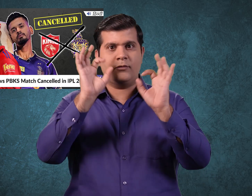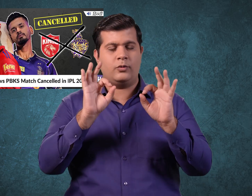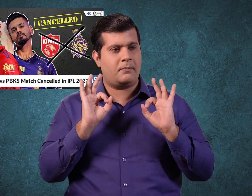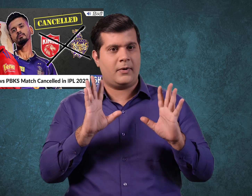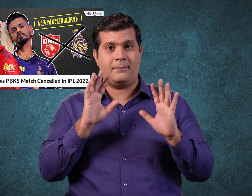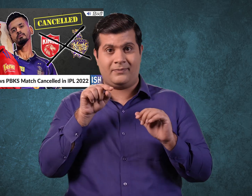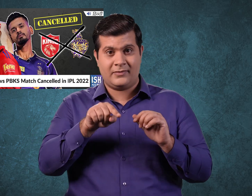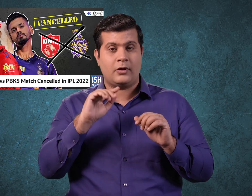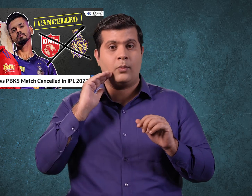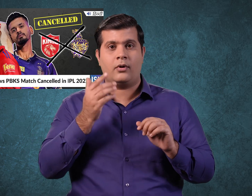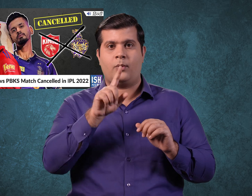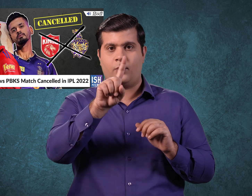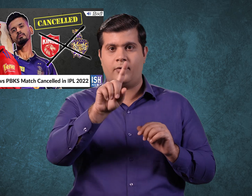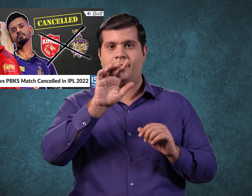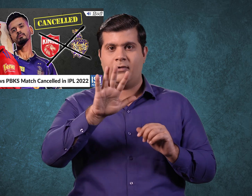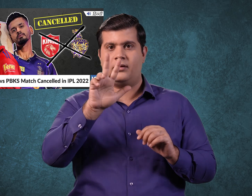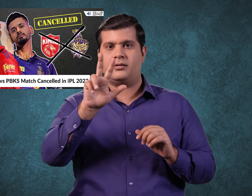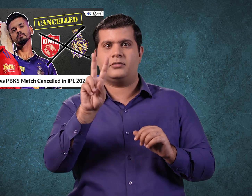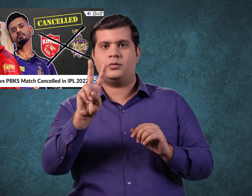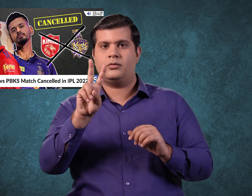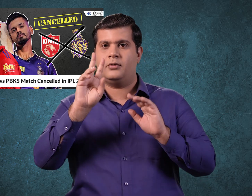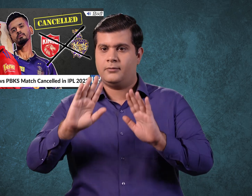We have been following this calendar since 1582.